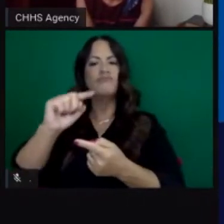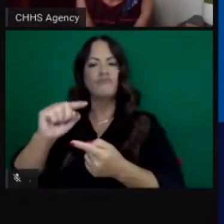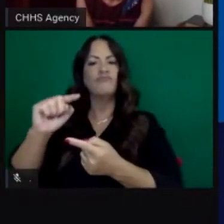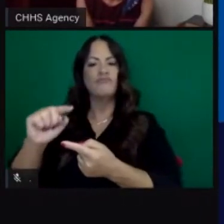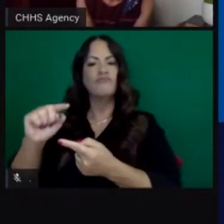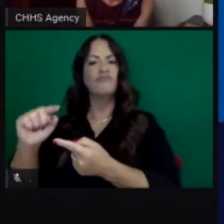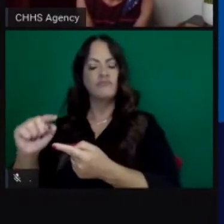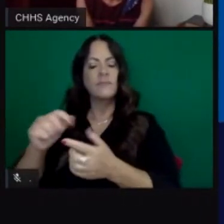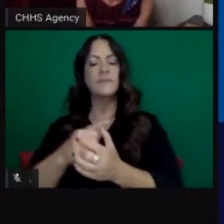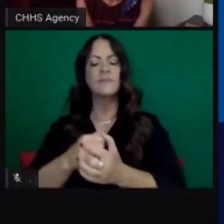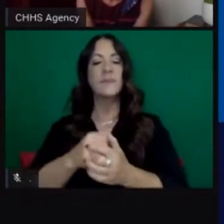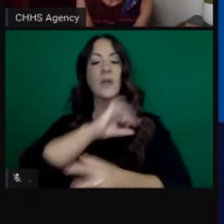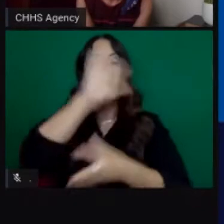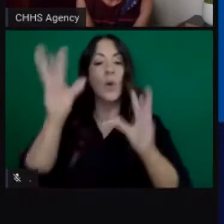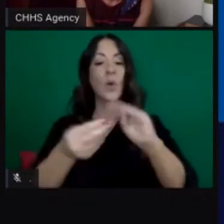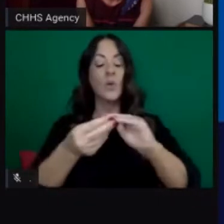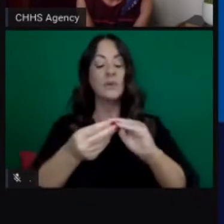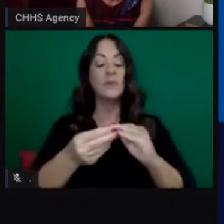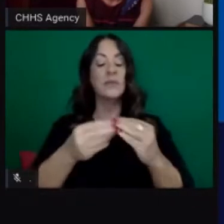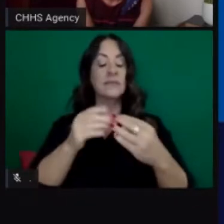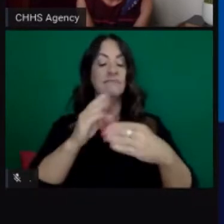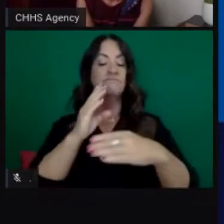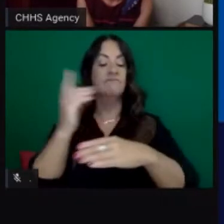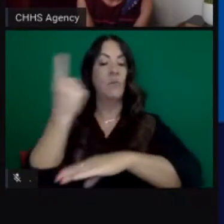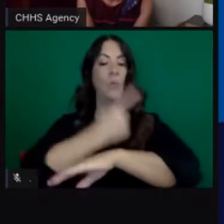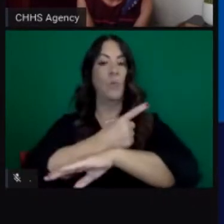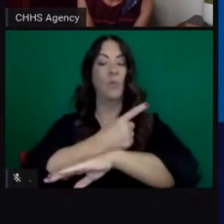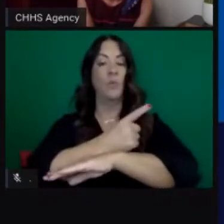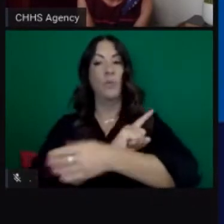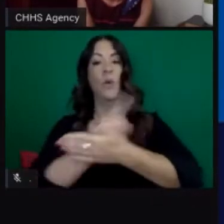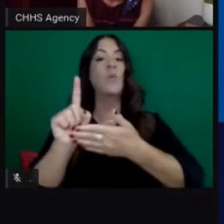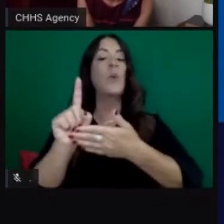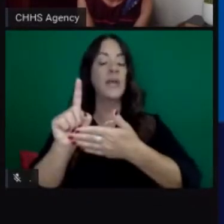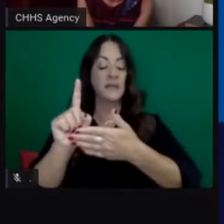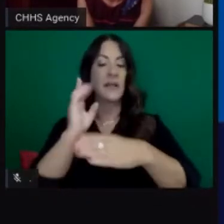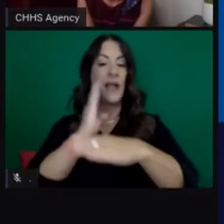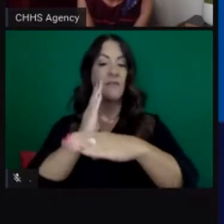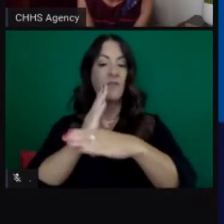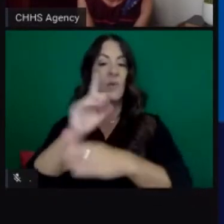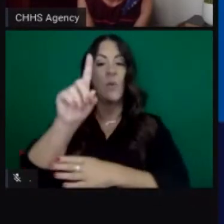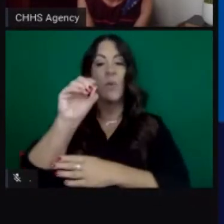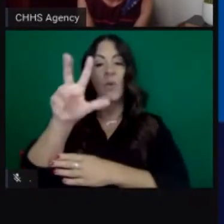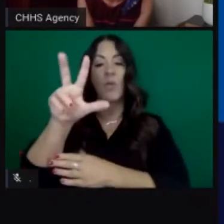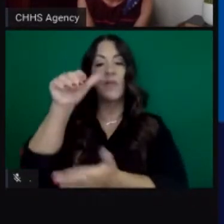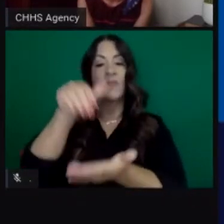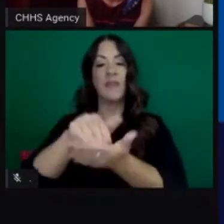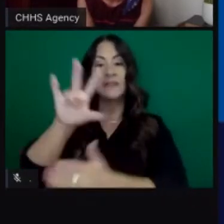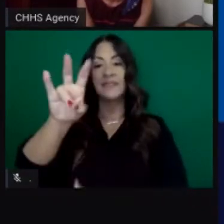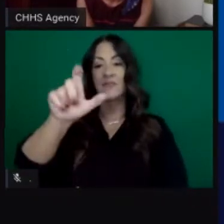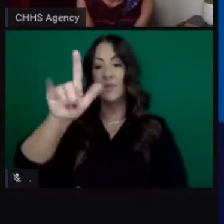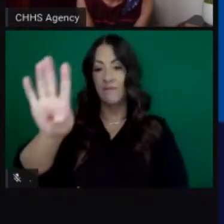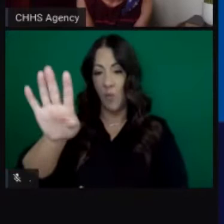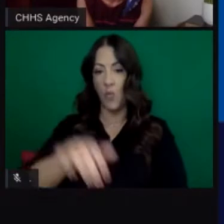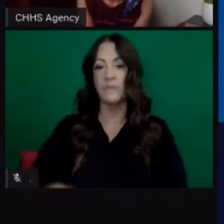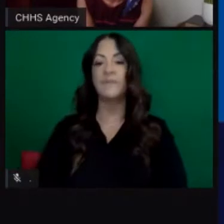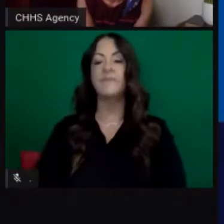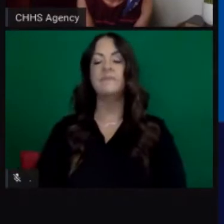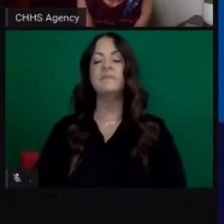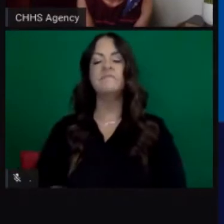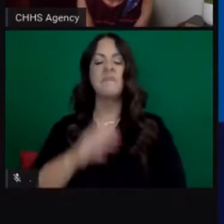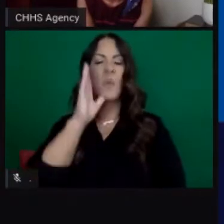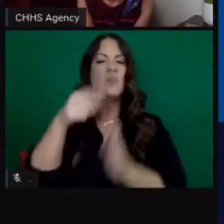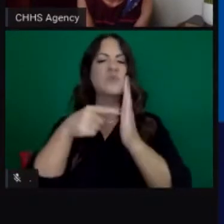As far as our total tests, our seven-day average of tests is 103,724 and I'll be showing you in a few